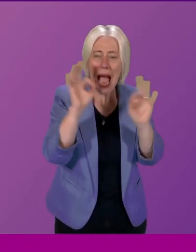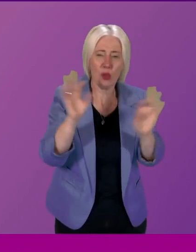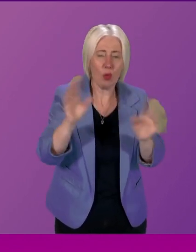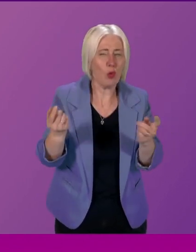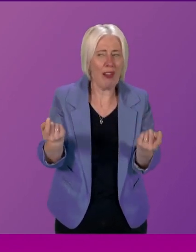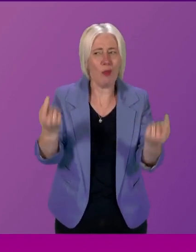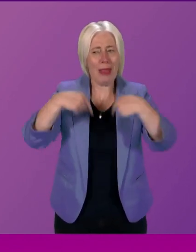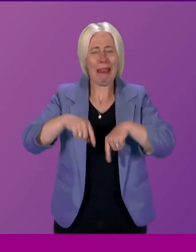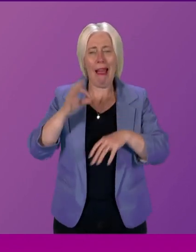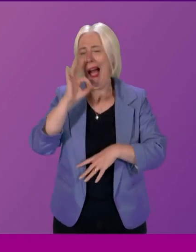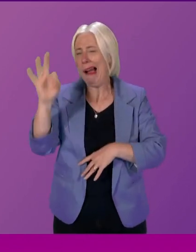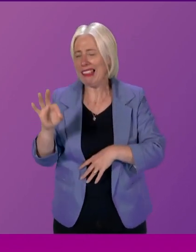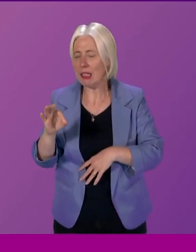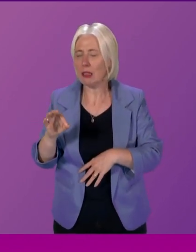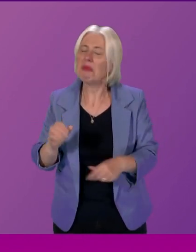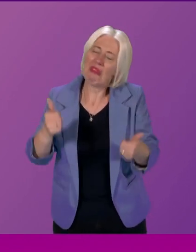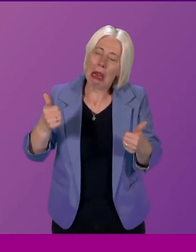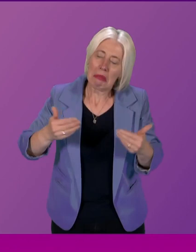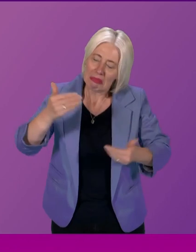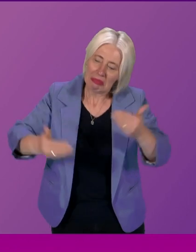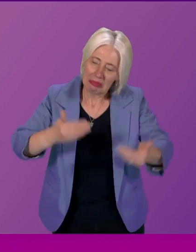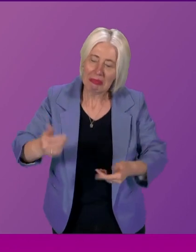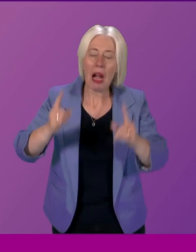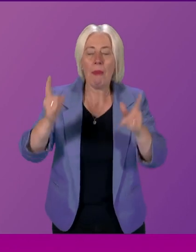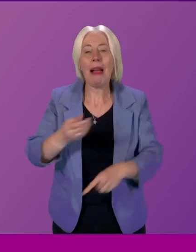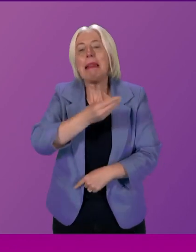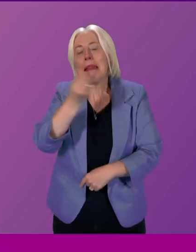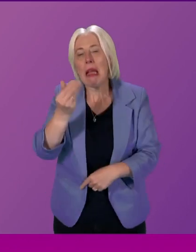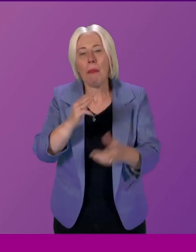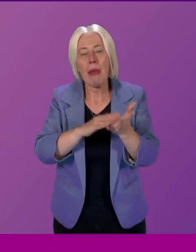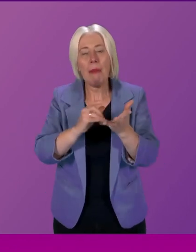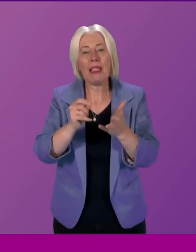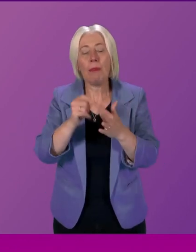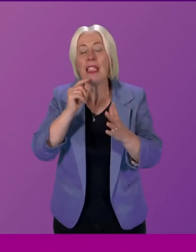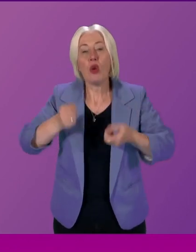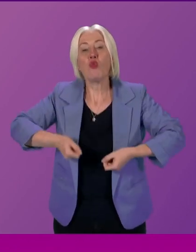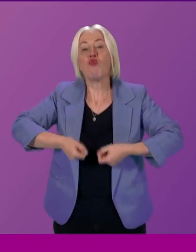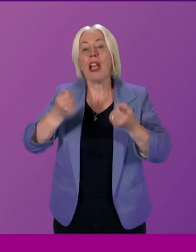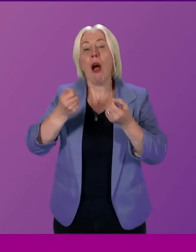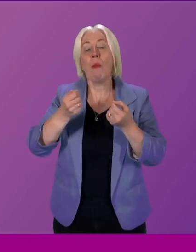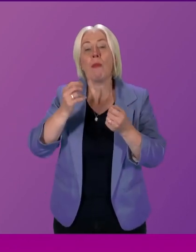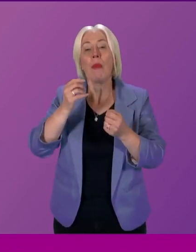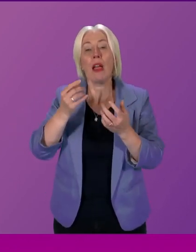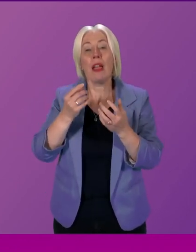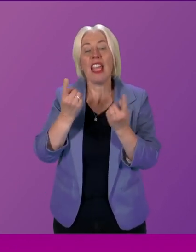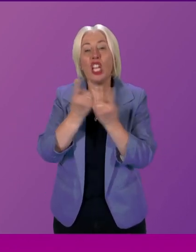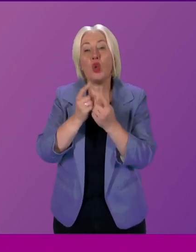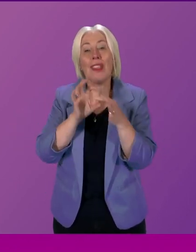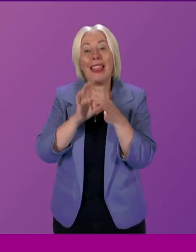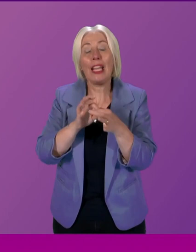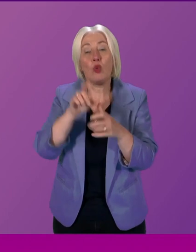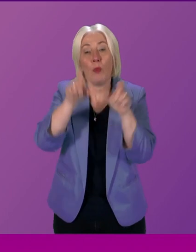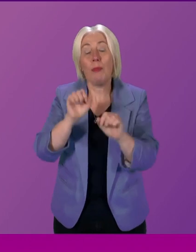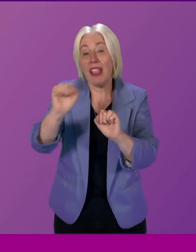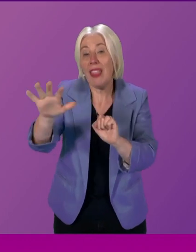get a better answer going that way and I realise that some MSPs do raise individual patients cases in the chamber but I question whether that is